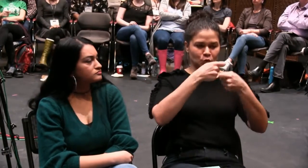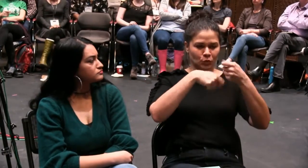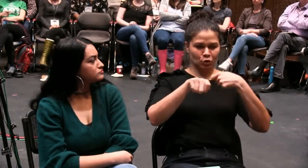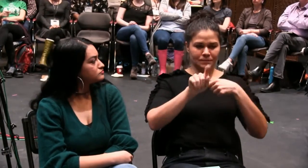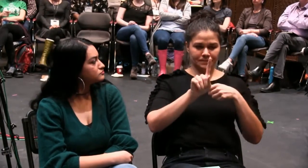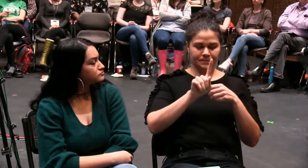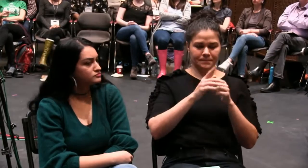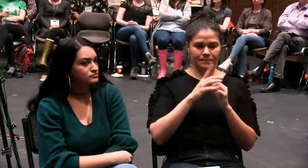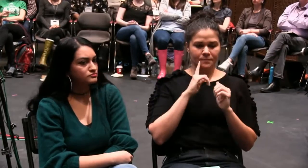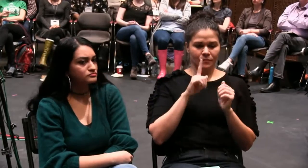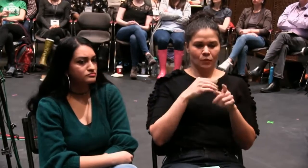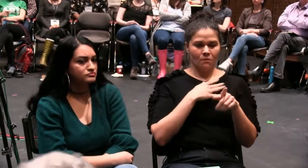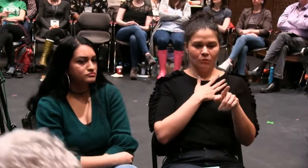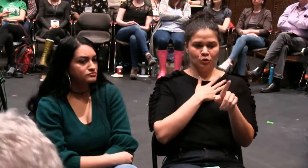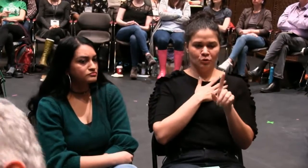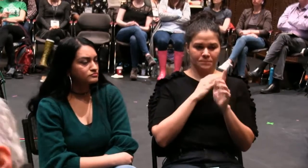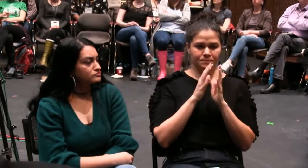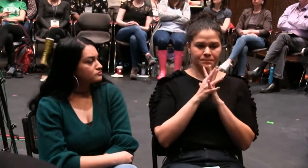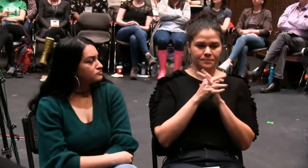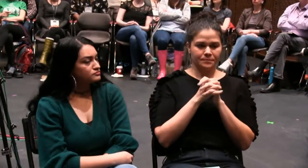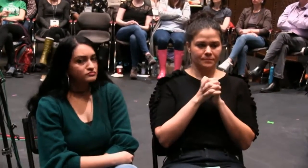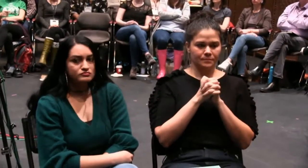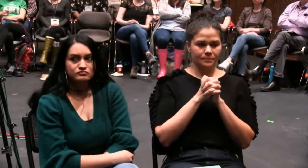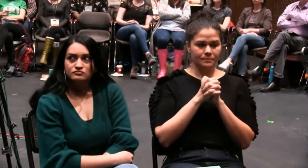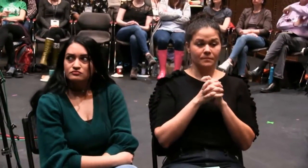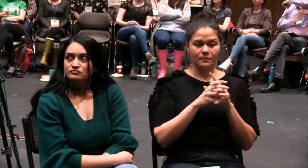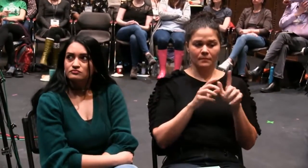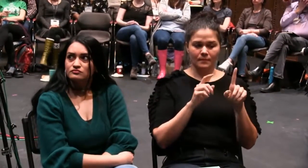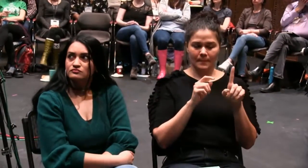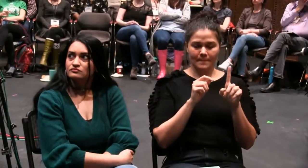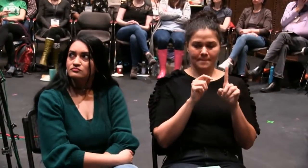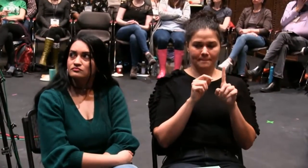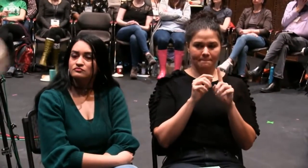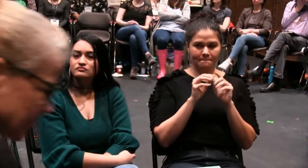Okay. Hold on one second. Let's take a moment to switch interpreters.